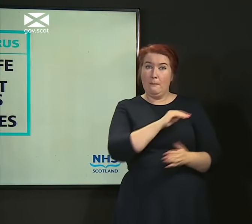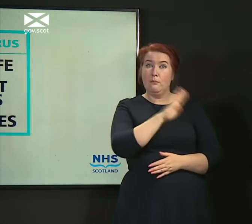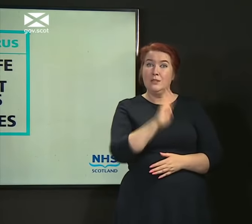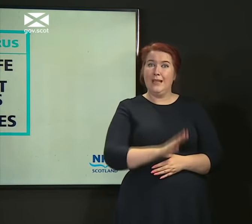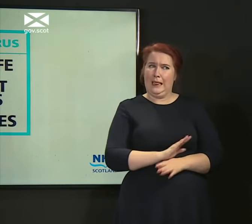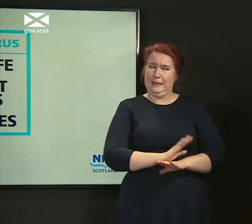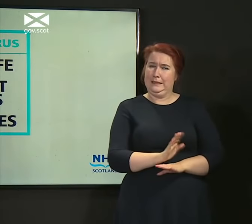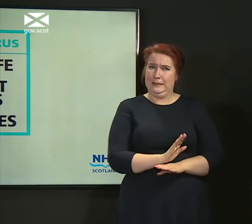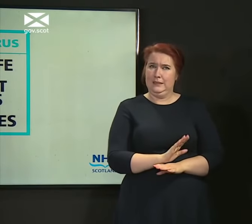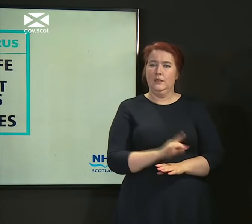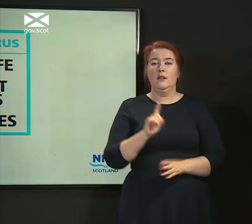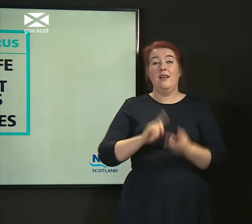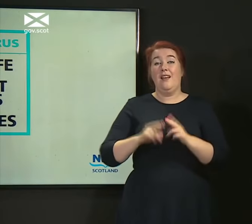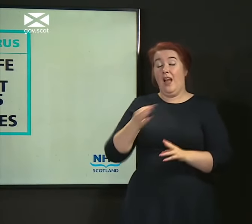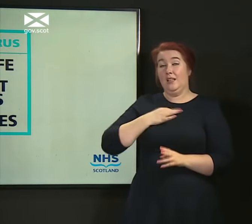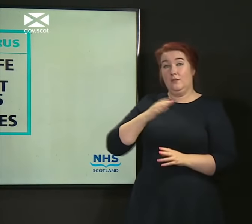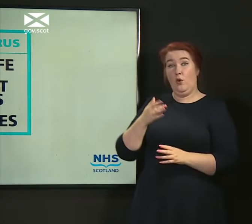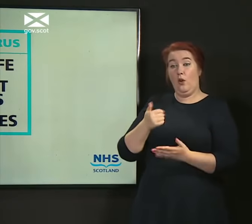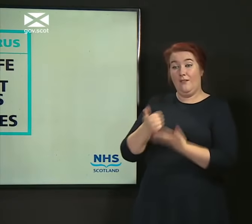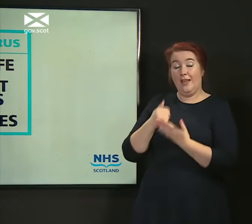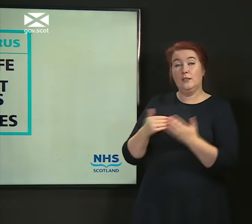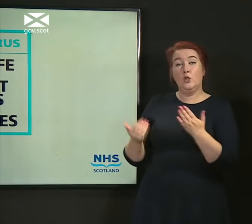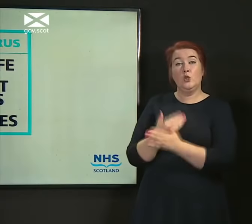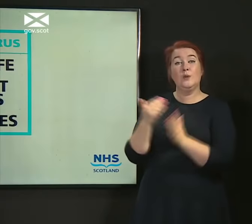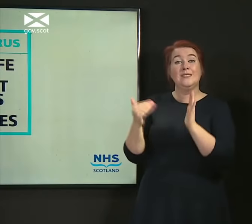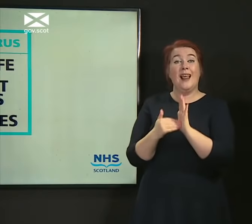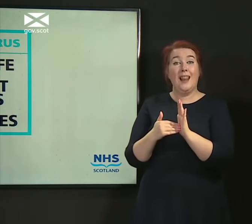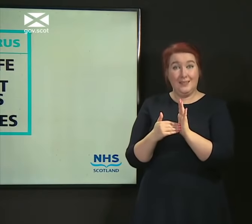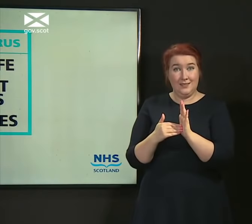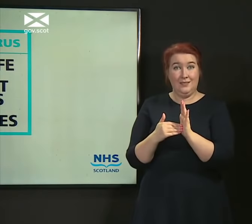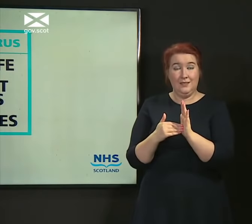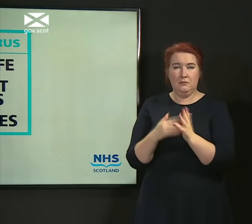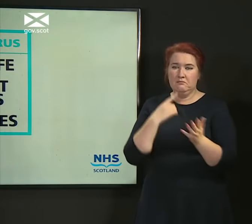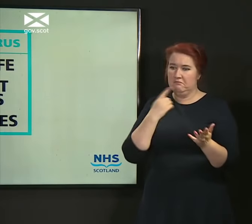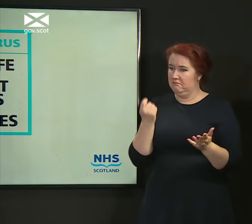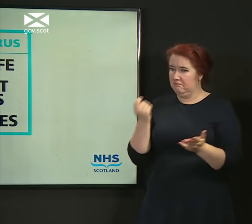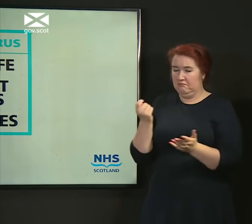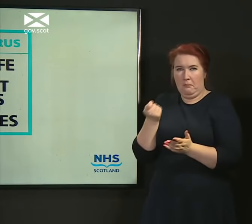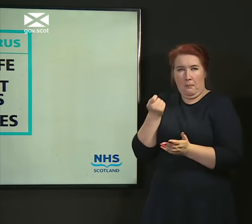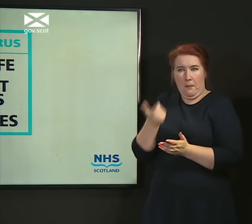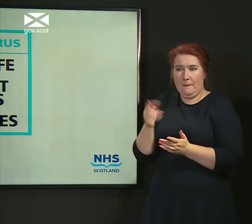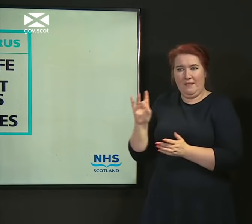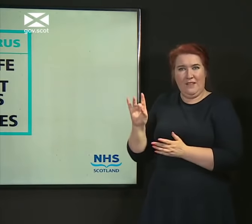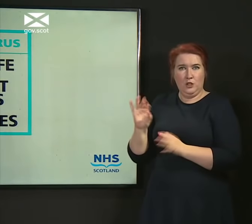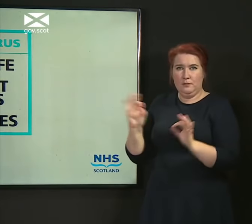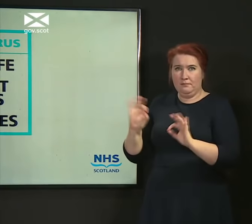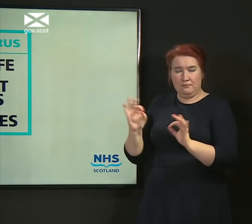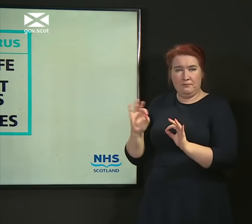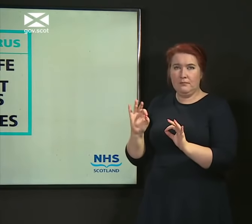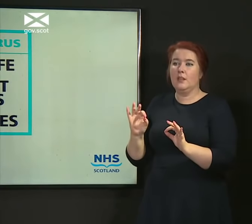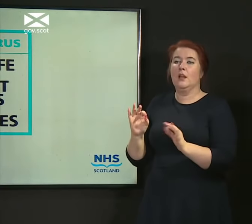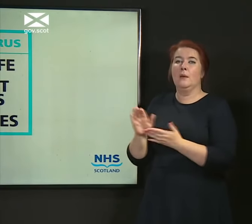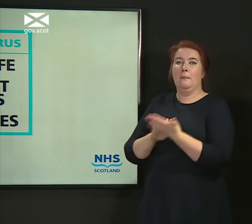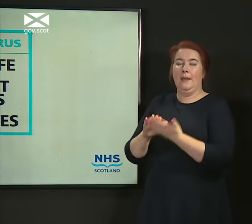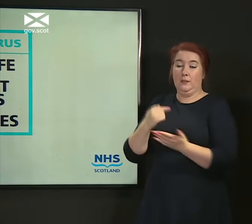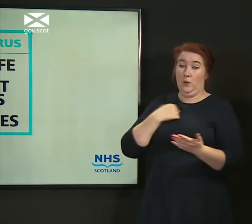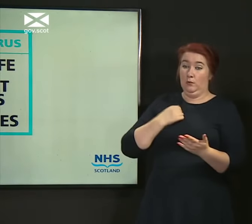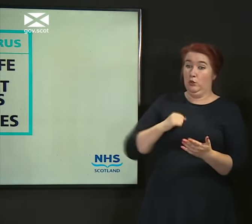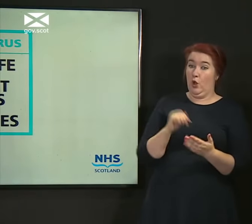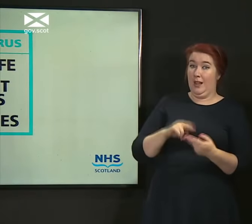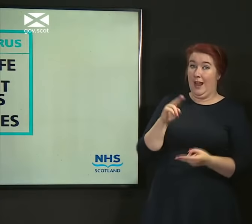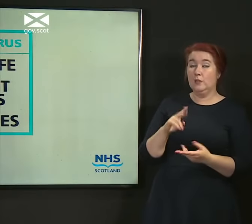for public health advice on New Zealand, it's pretty straightforward. There's almost no infection in New Zealand, and the gradient is the other way. So